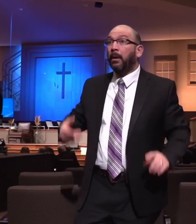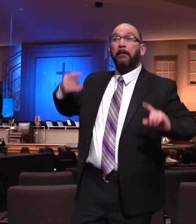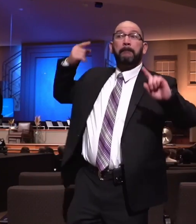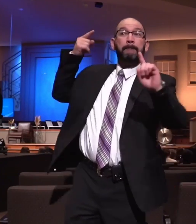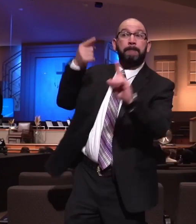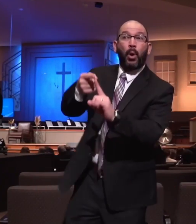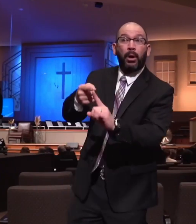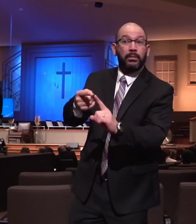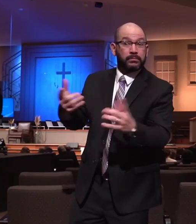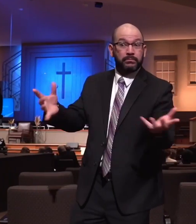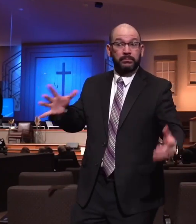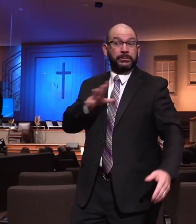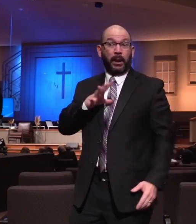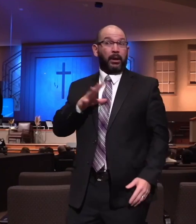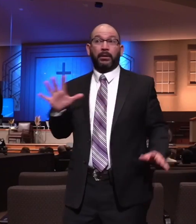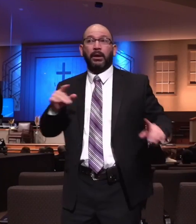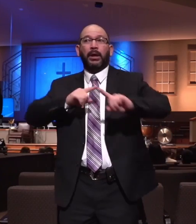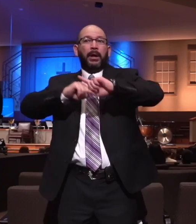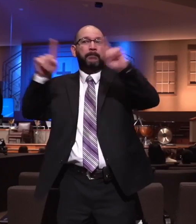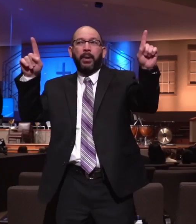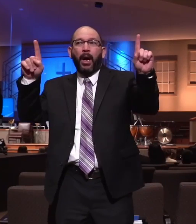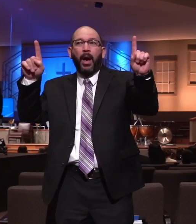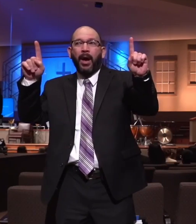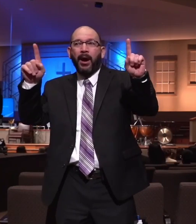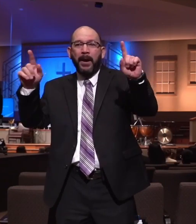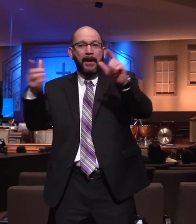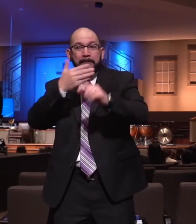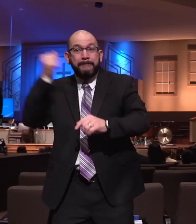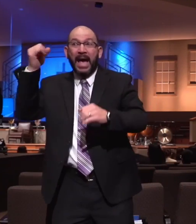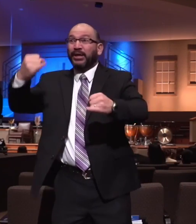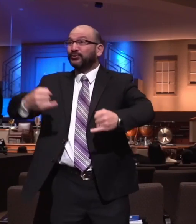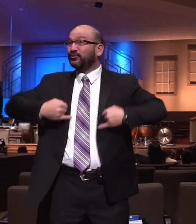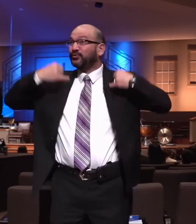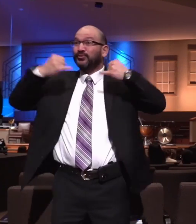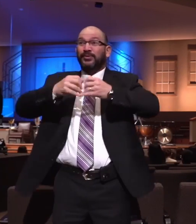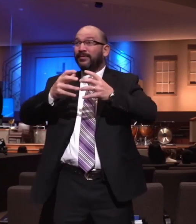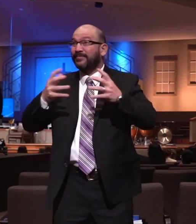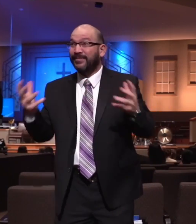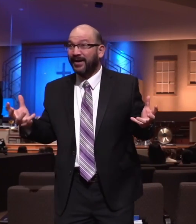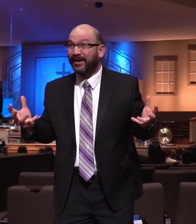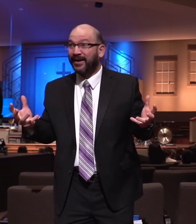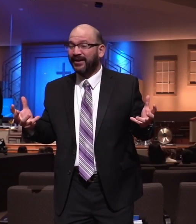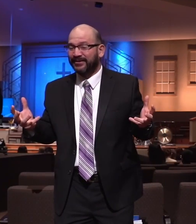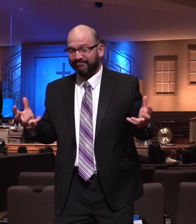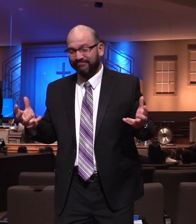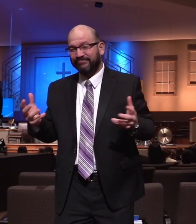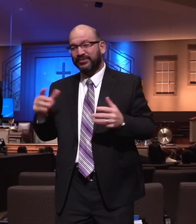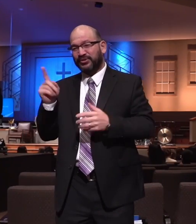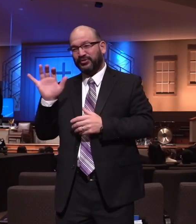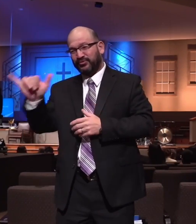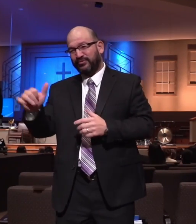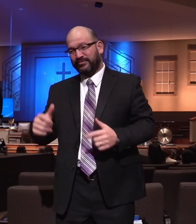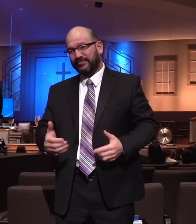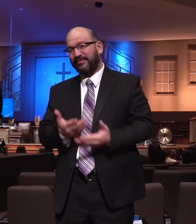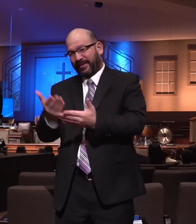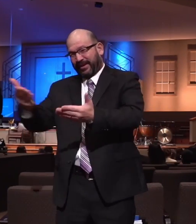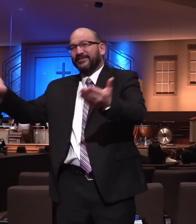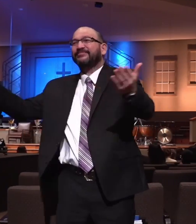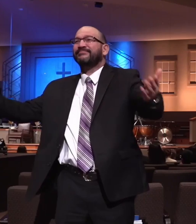fine. It's all wonderful. But there are some greater things in life than the temporal things. And being a Christian